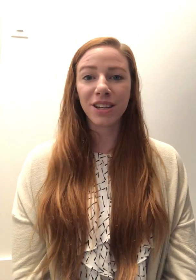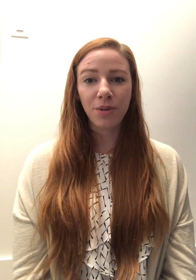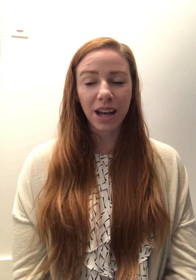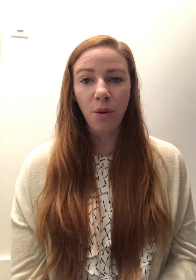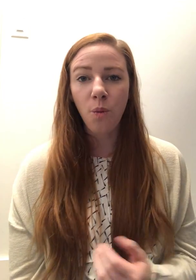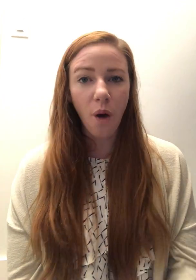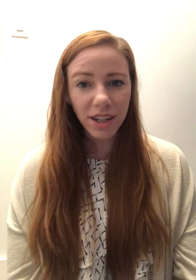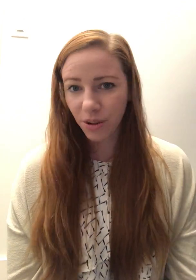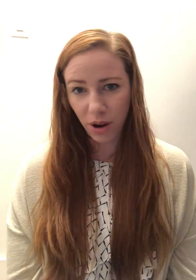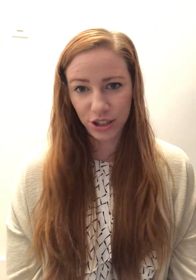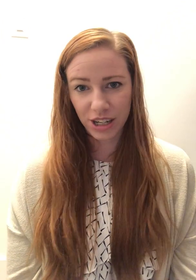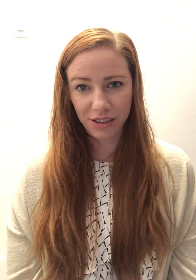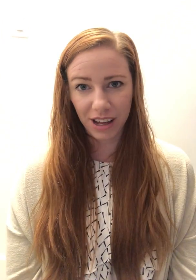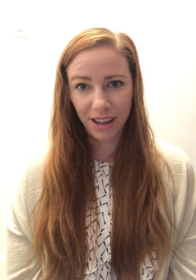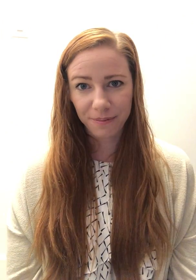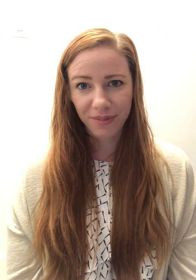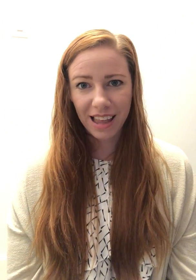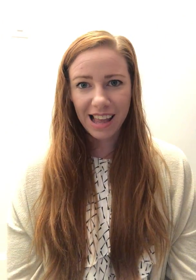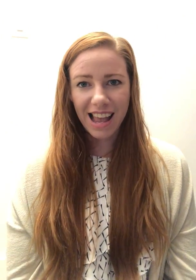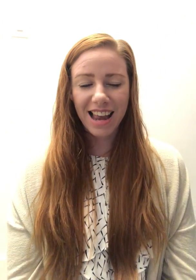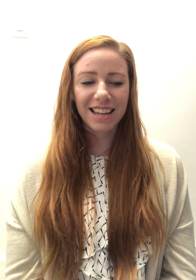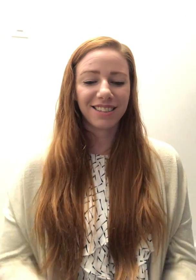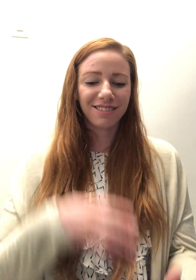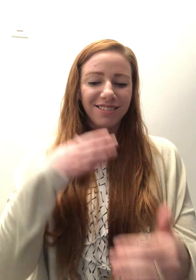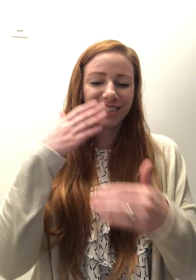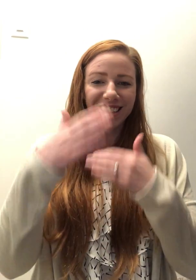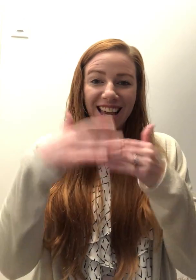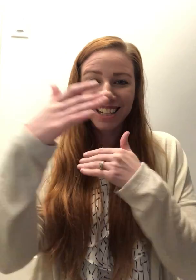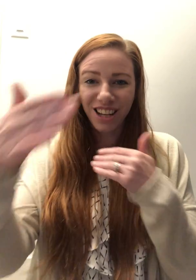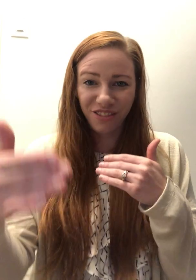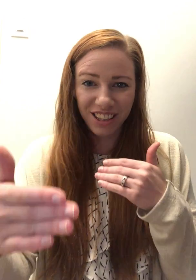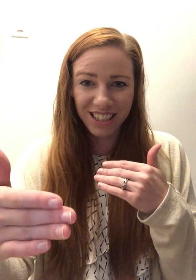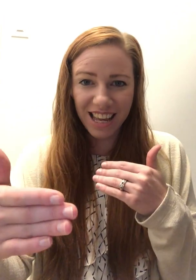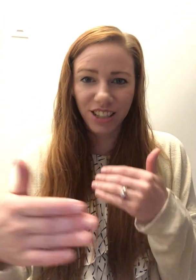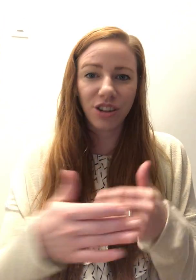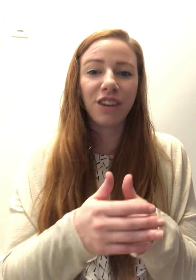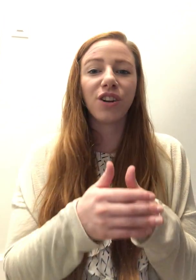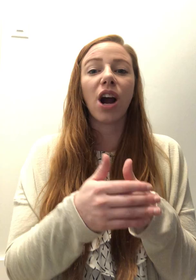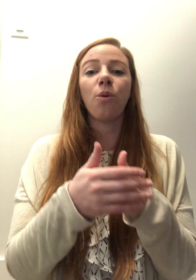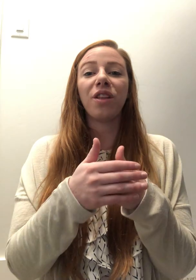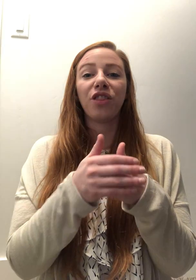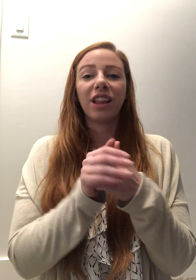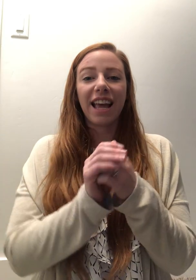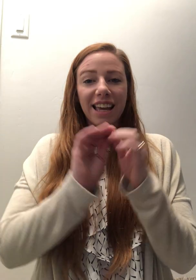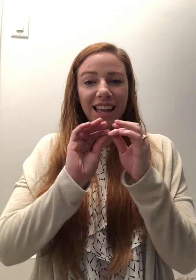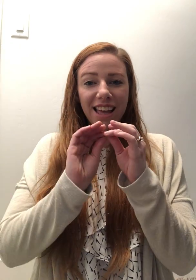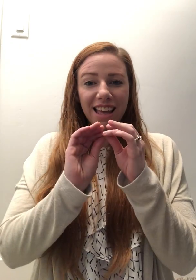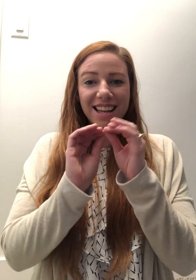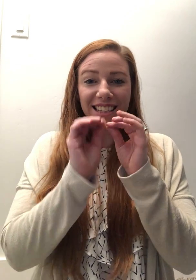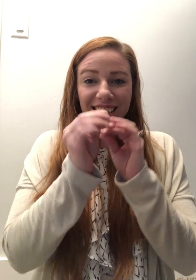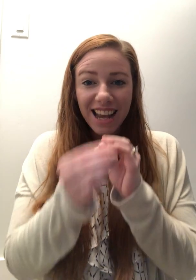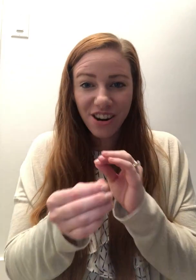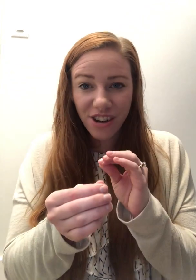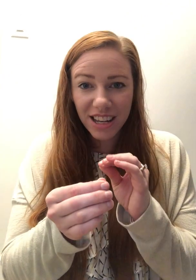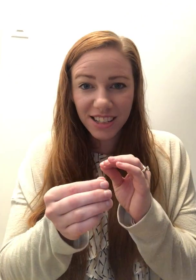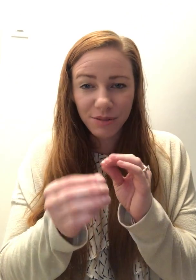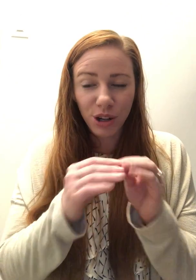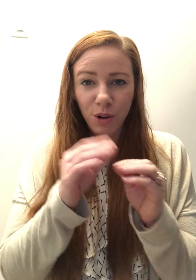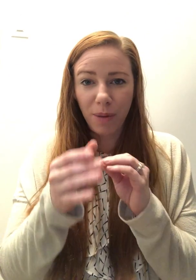I doing? I don't want to watch TV. And it just kicks off this thing. So you need to figure out what the like, instigator is, we're going to work